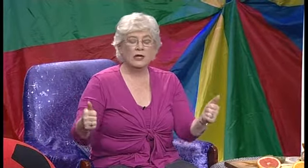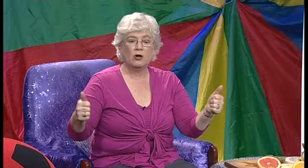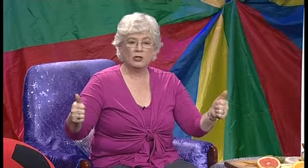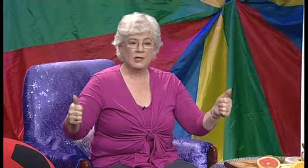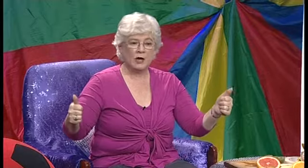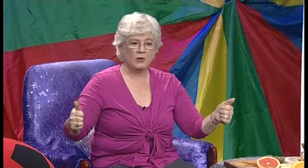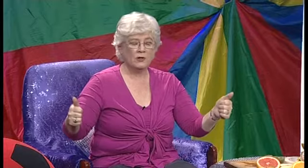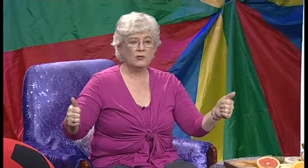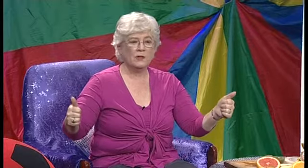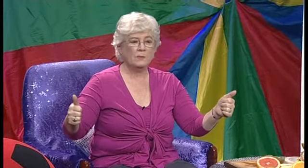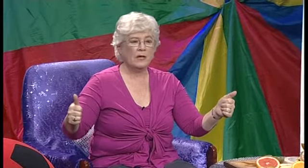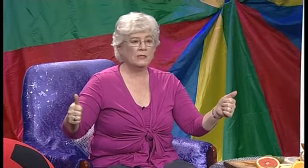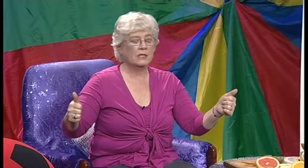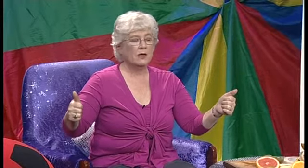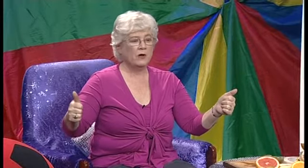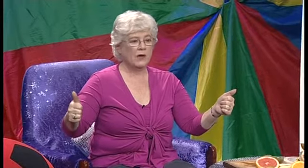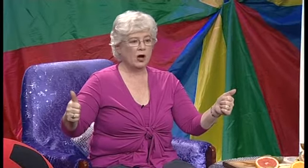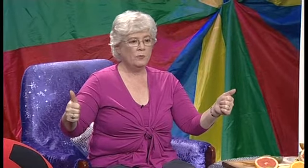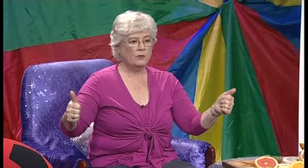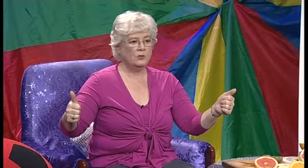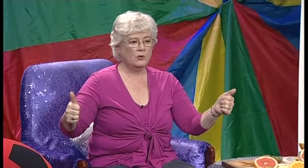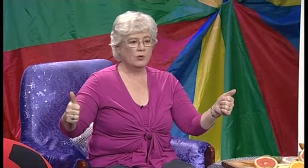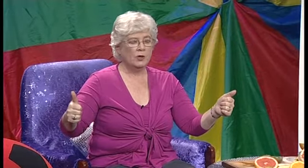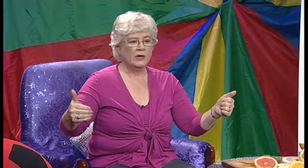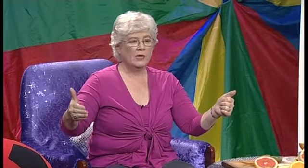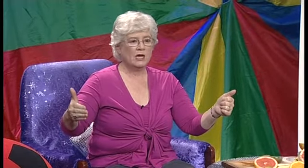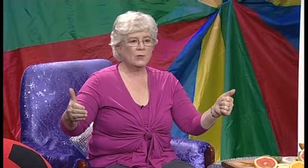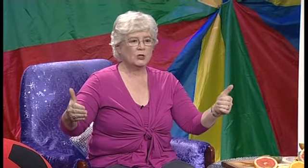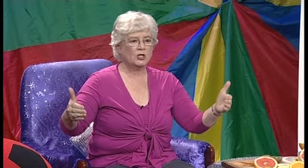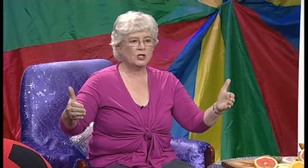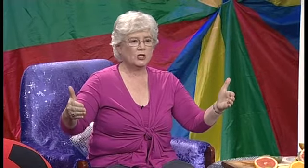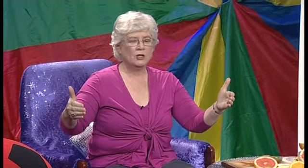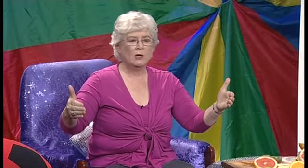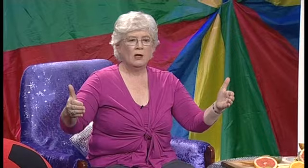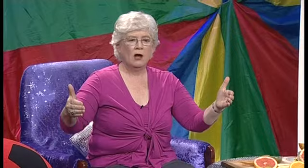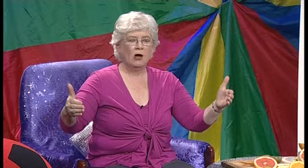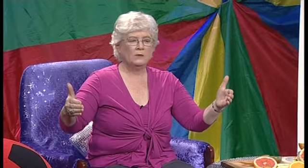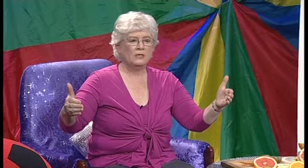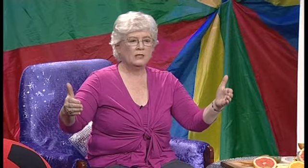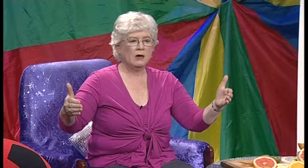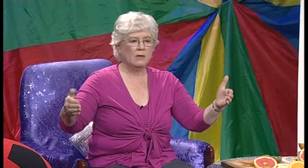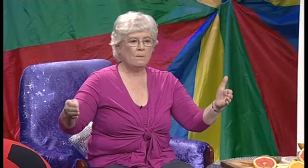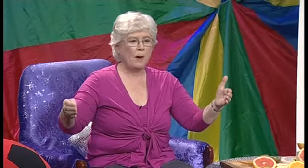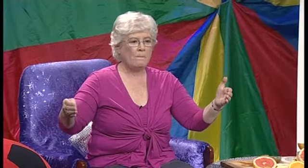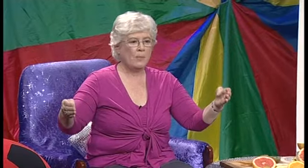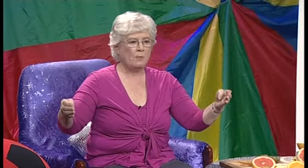they got to their own little pig pens where they opened the door, ee, shoo, hopped inside, pop, pop,